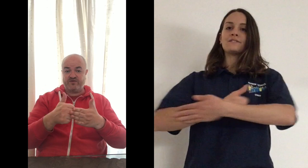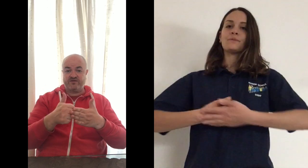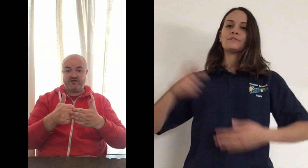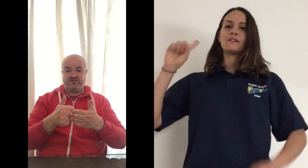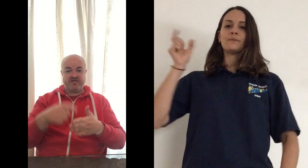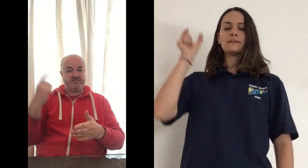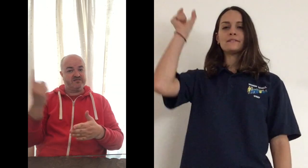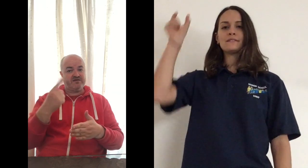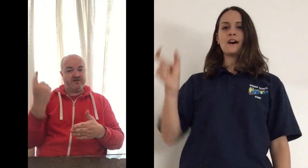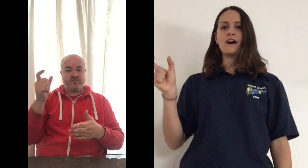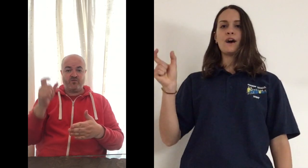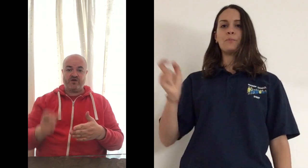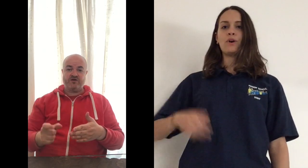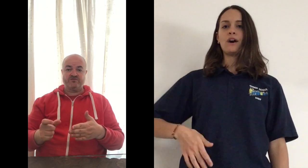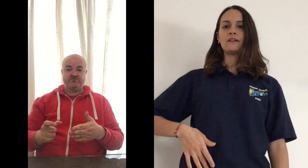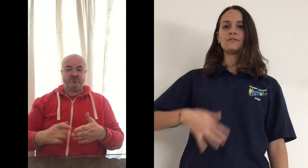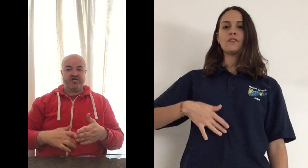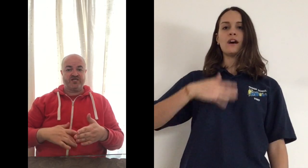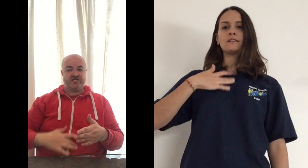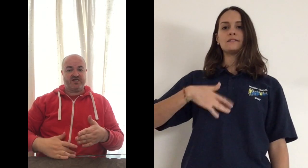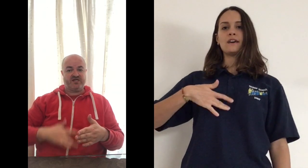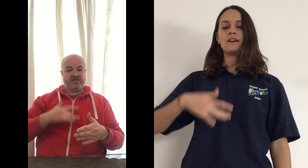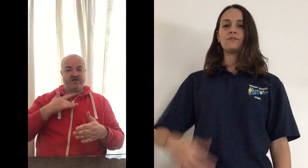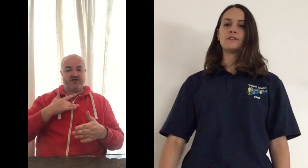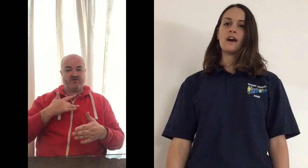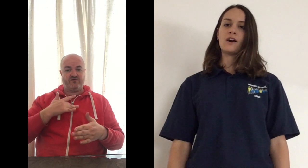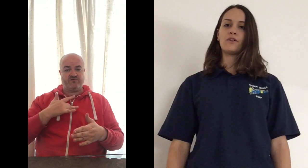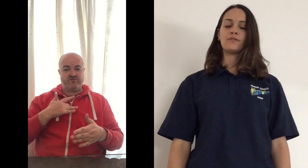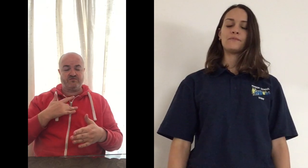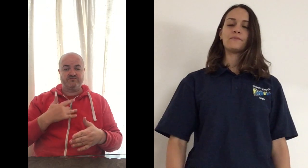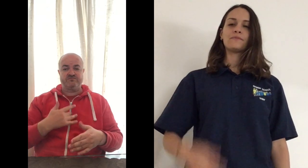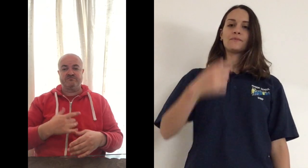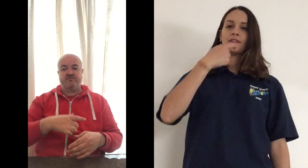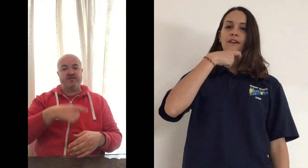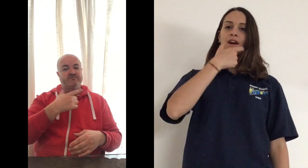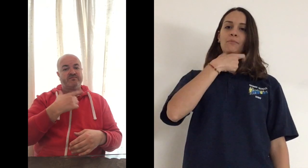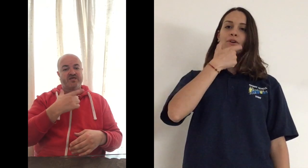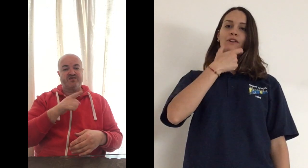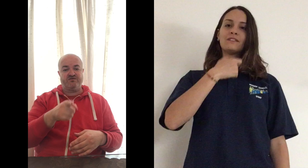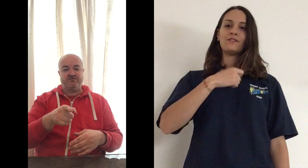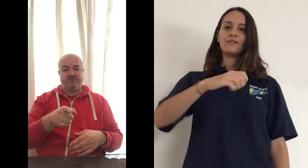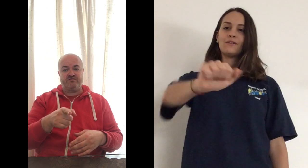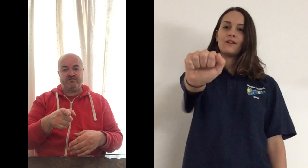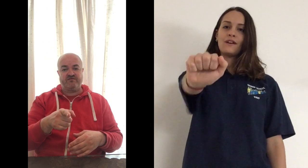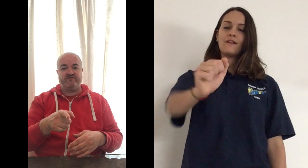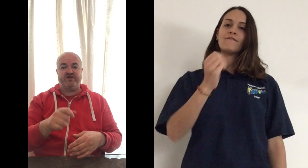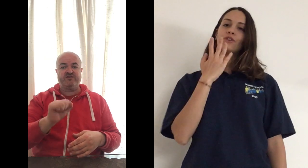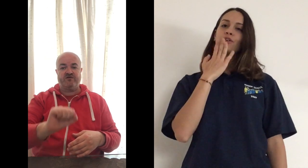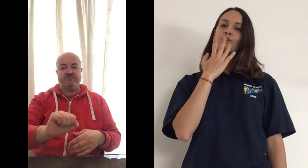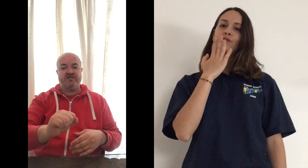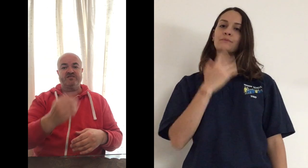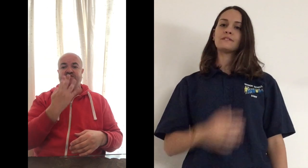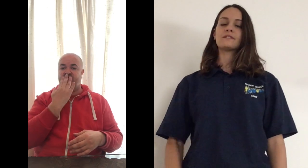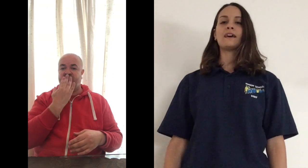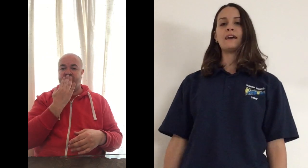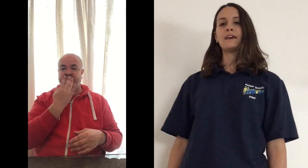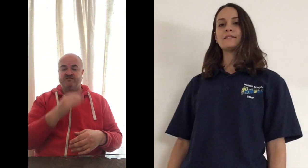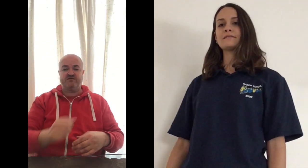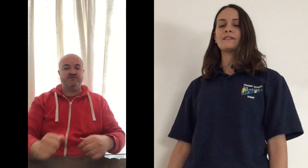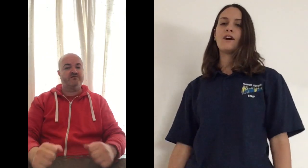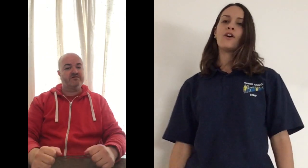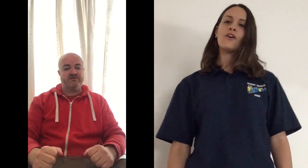There's always gonna be someone trying to tear you down Mocking you for your